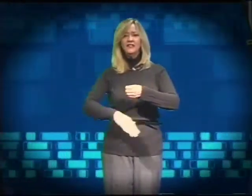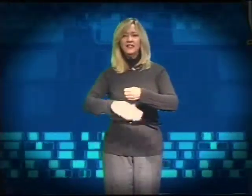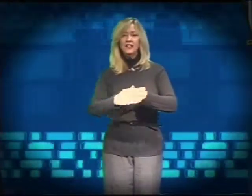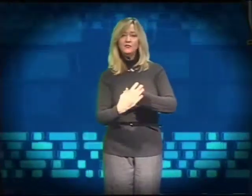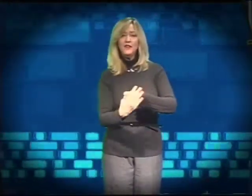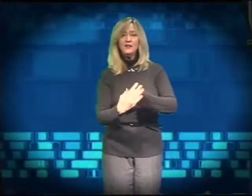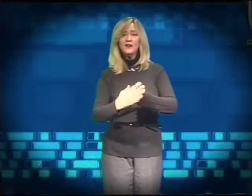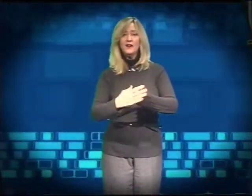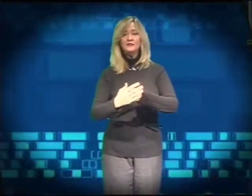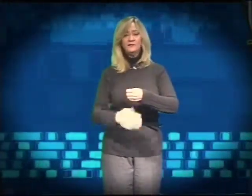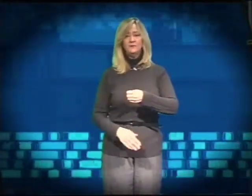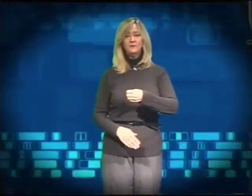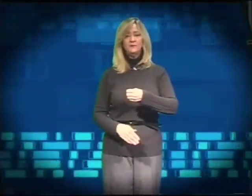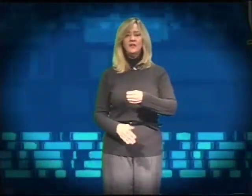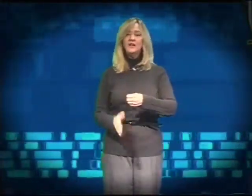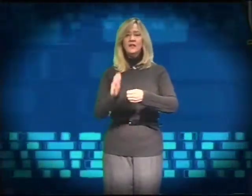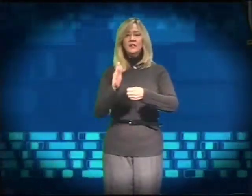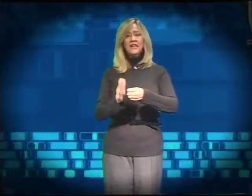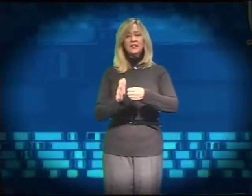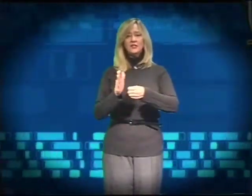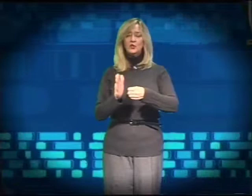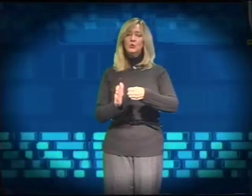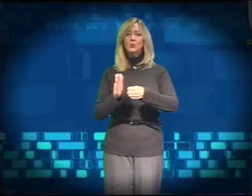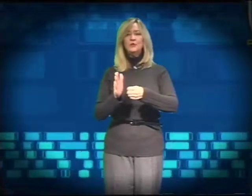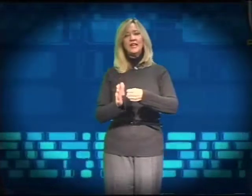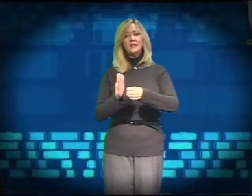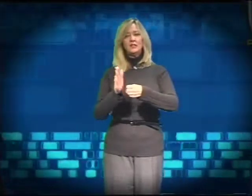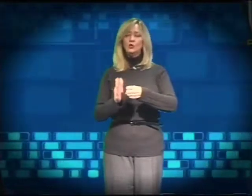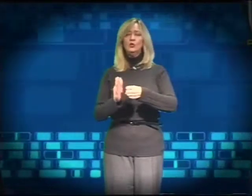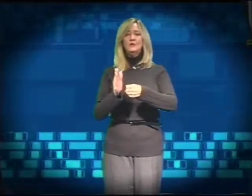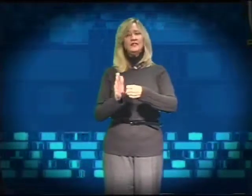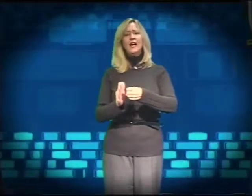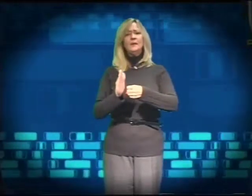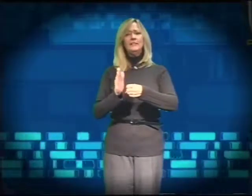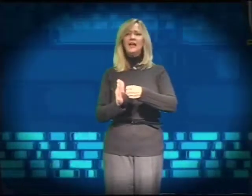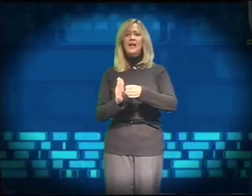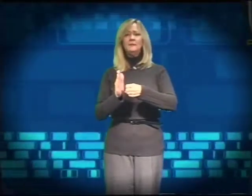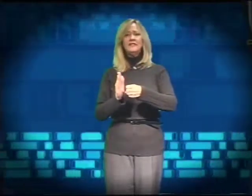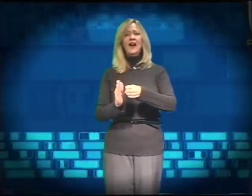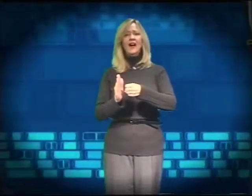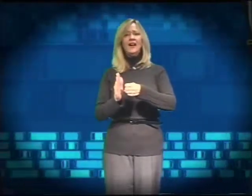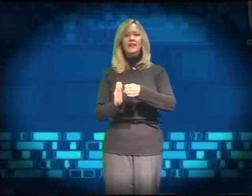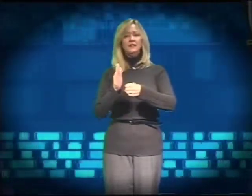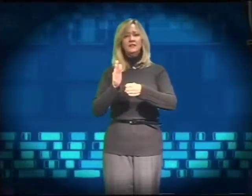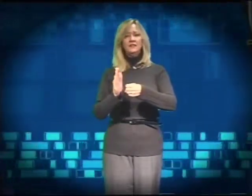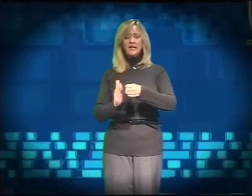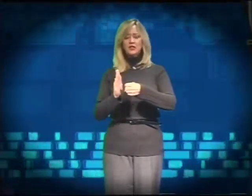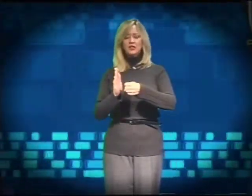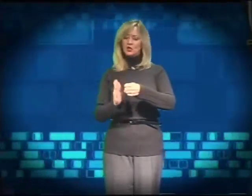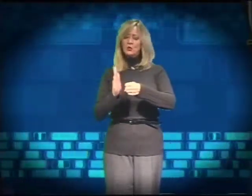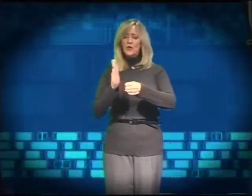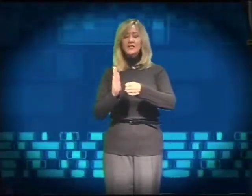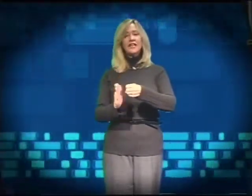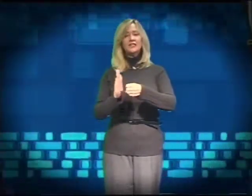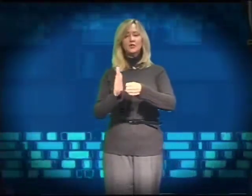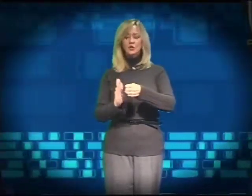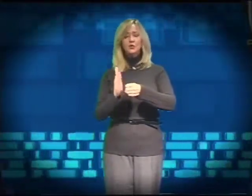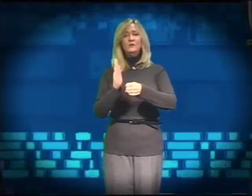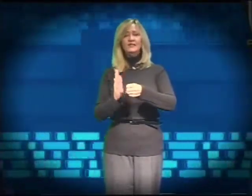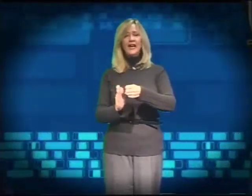in front of. Next to, next to, beside, beside, beside, Next to, next to, beside,